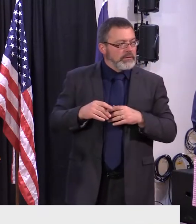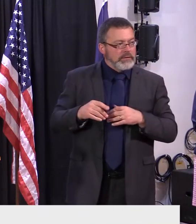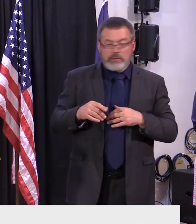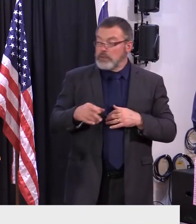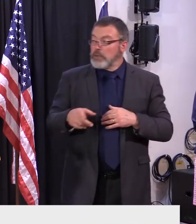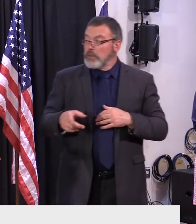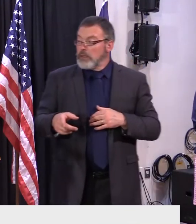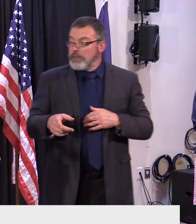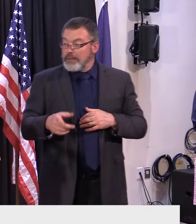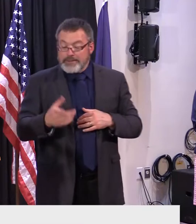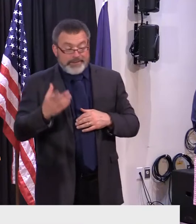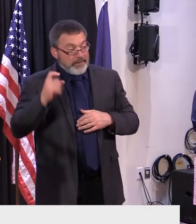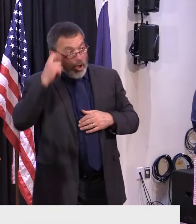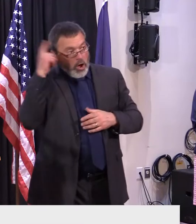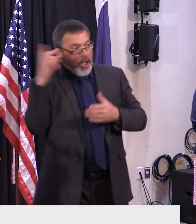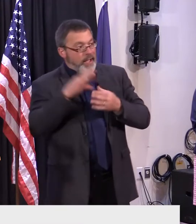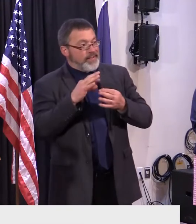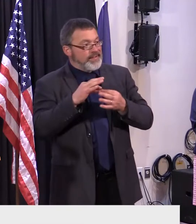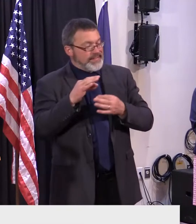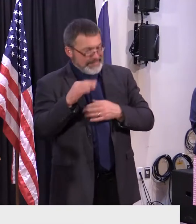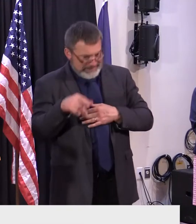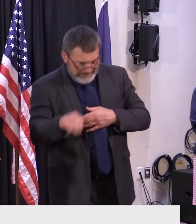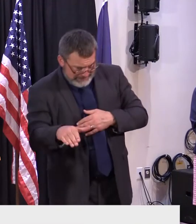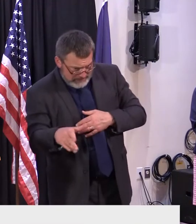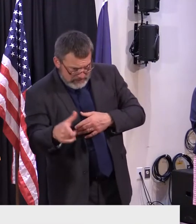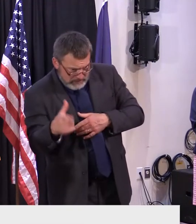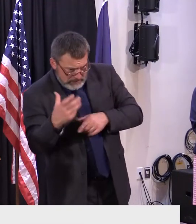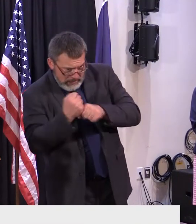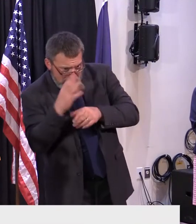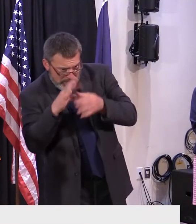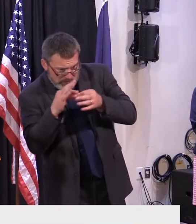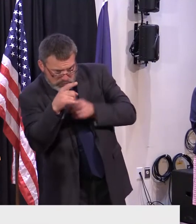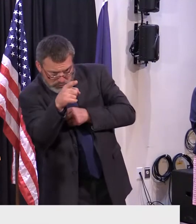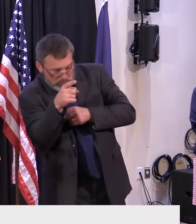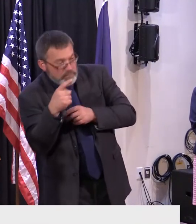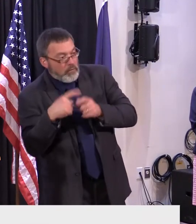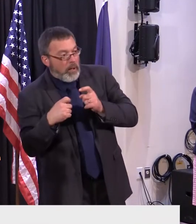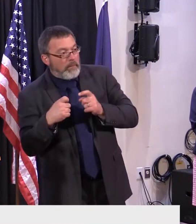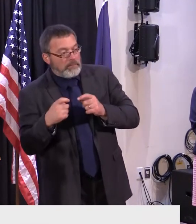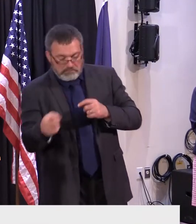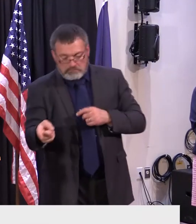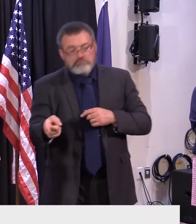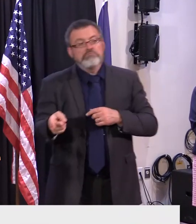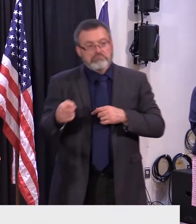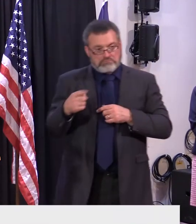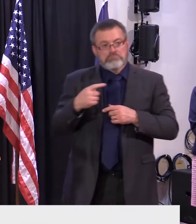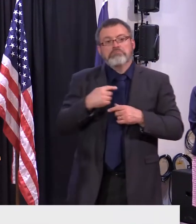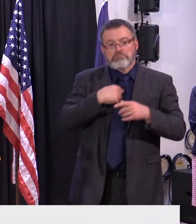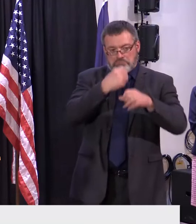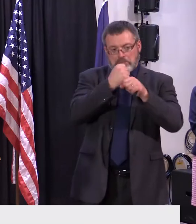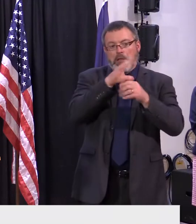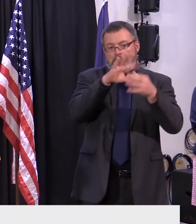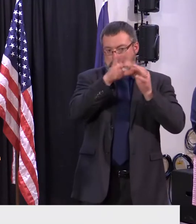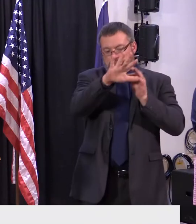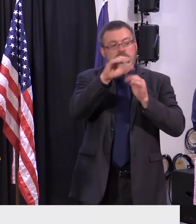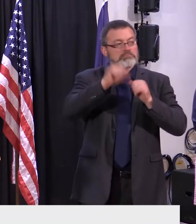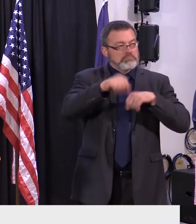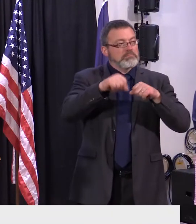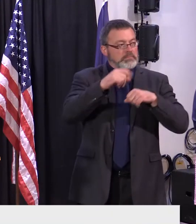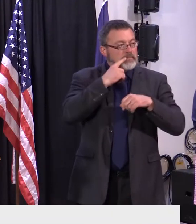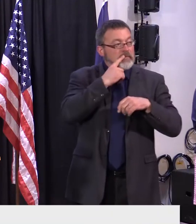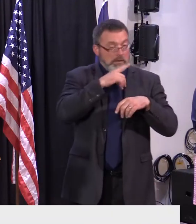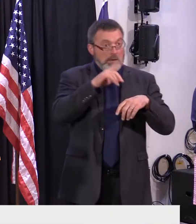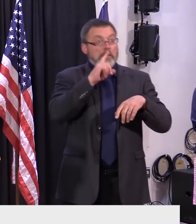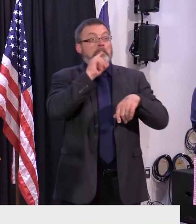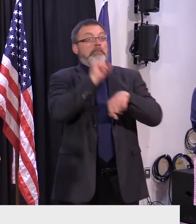answer that. Did you hear the question, Todd? I did. Thank you, Governor. Those meetings have begun.